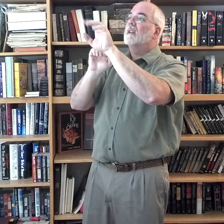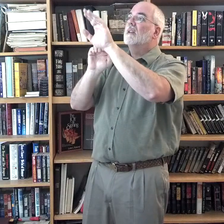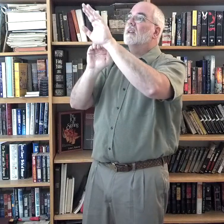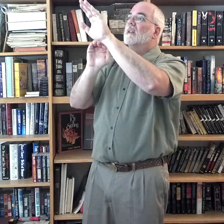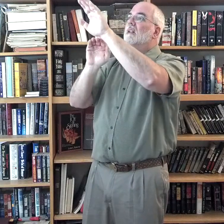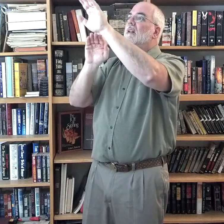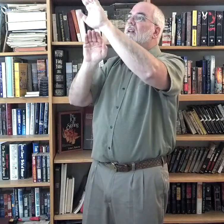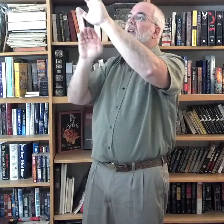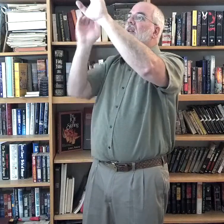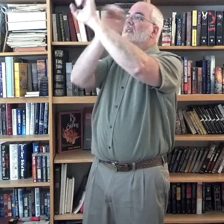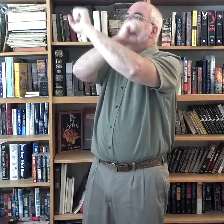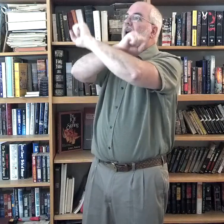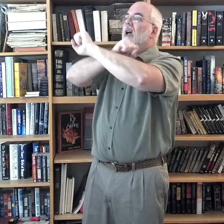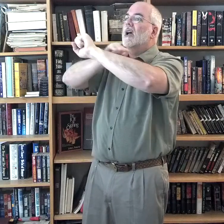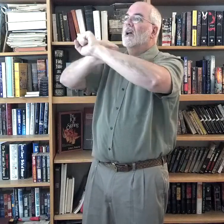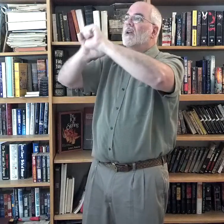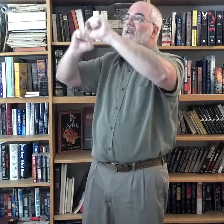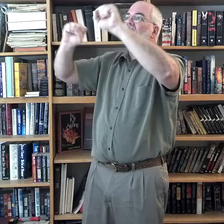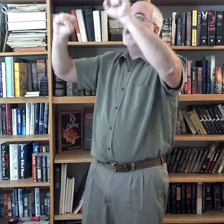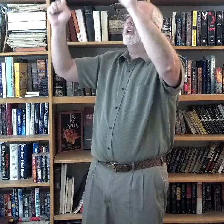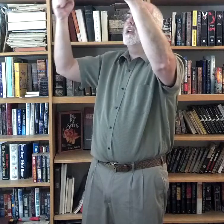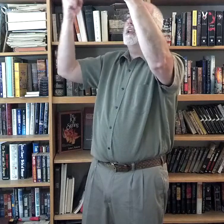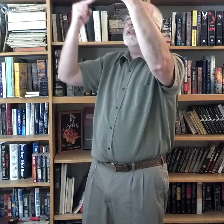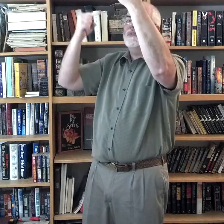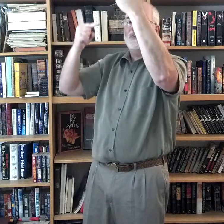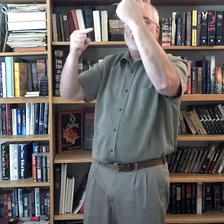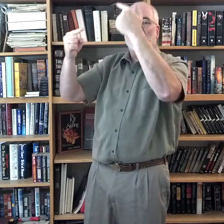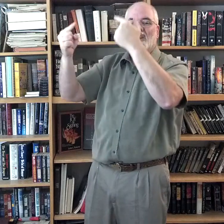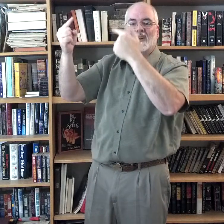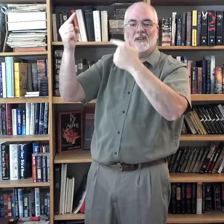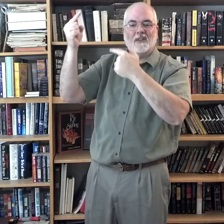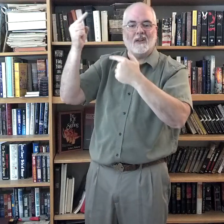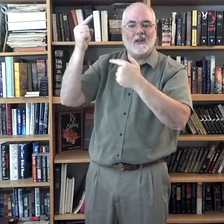salvation comes.